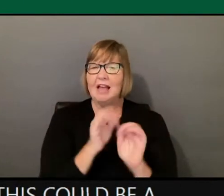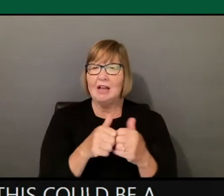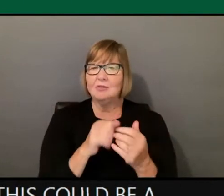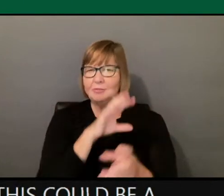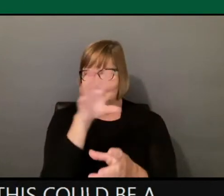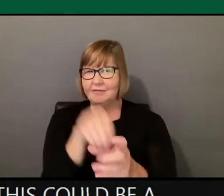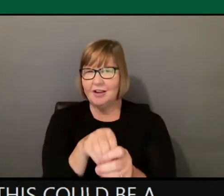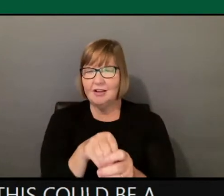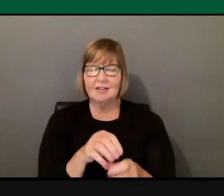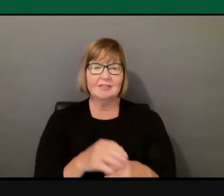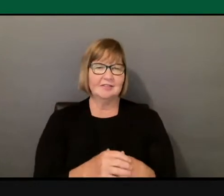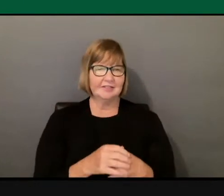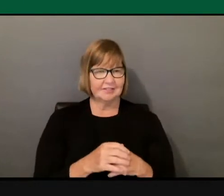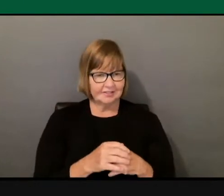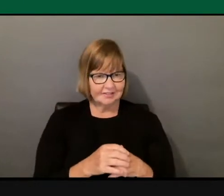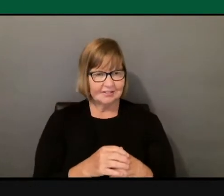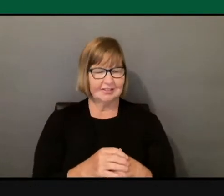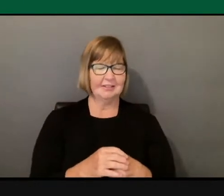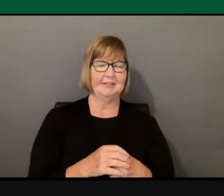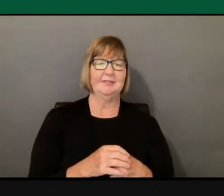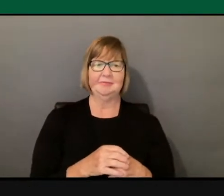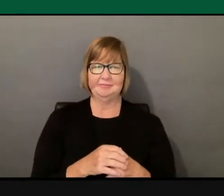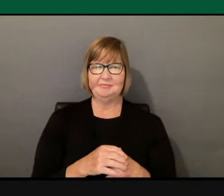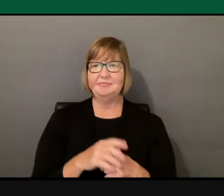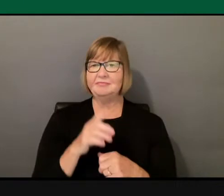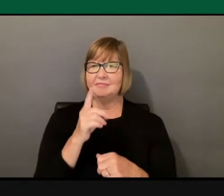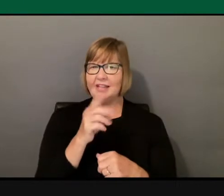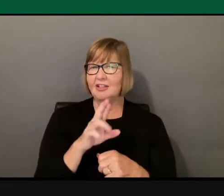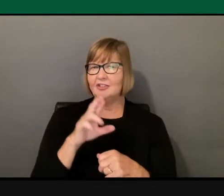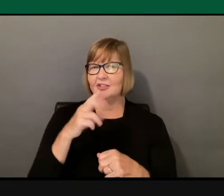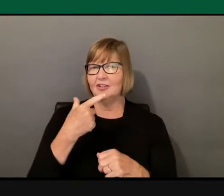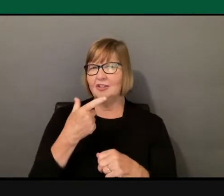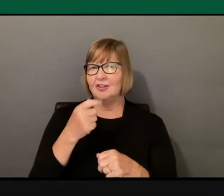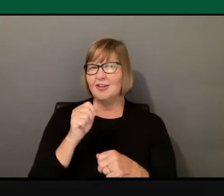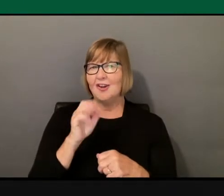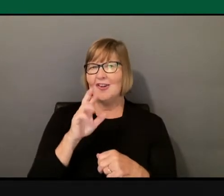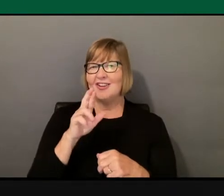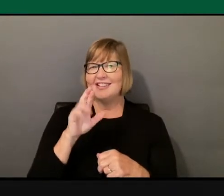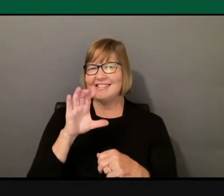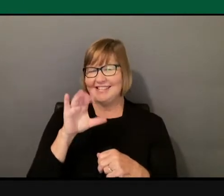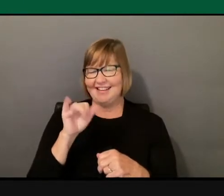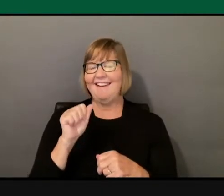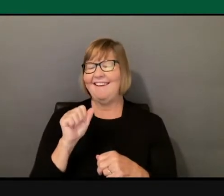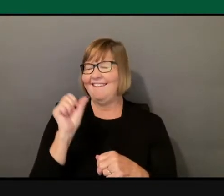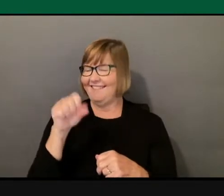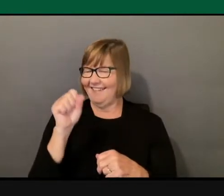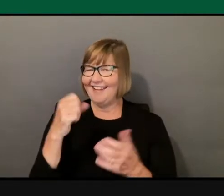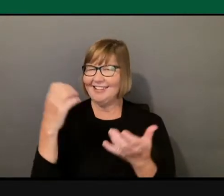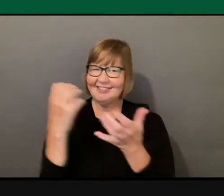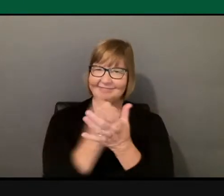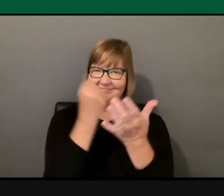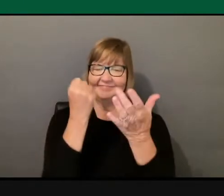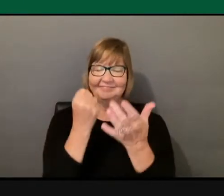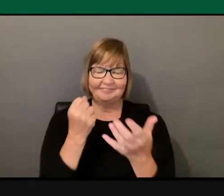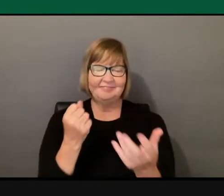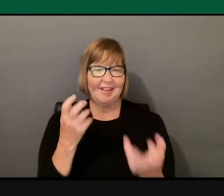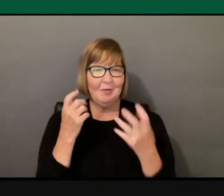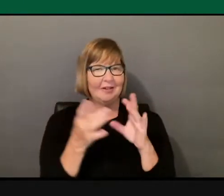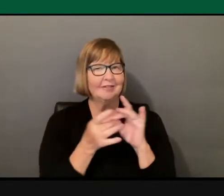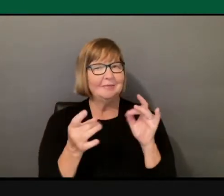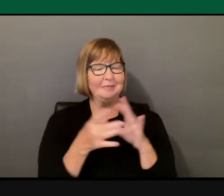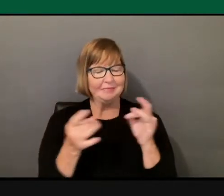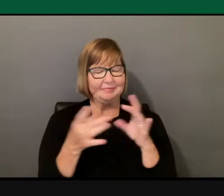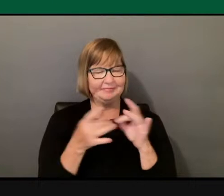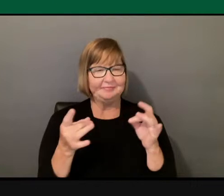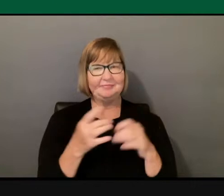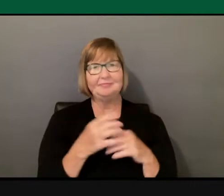Dr. Garcia? Absolutely. I just wanted to jump on that opportunity to mention that one of the reasons